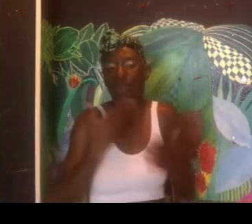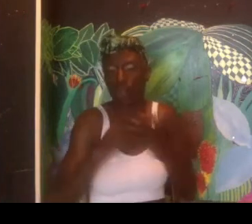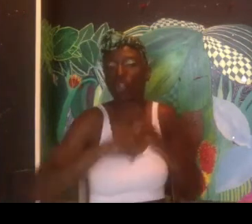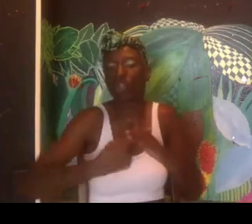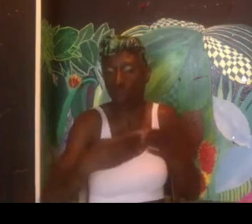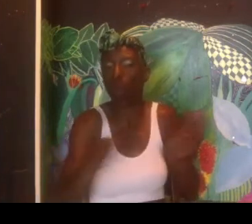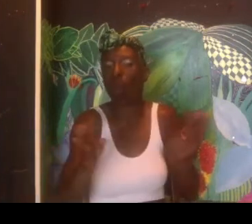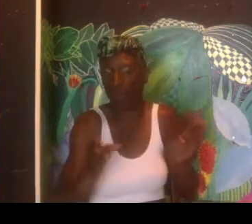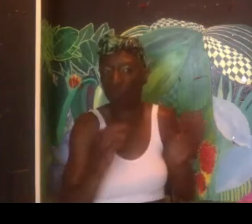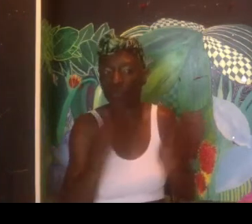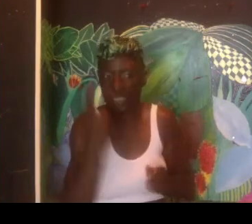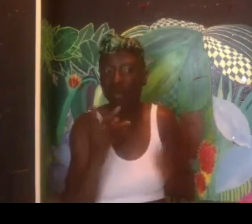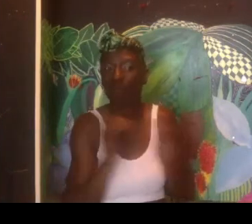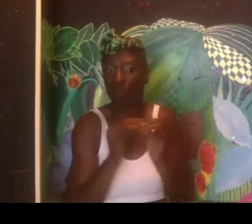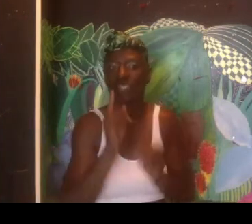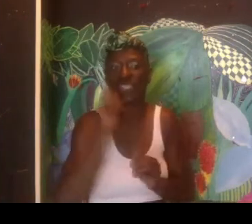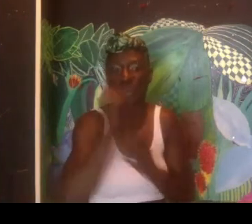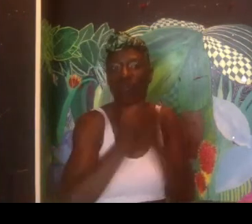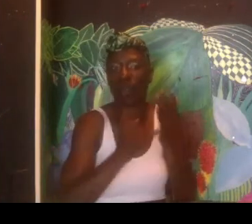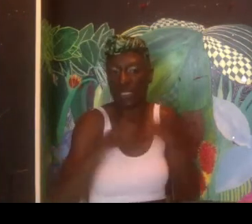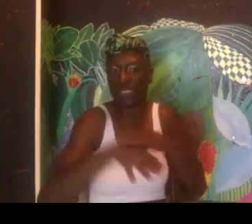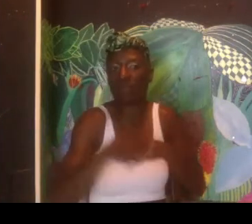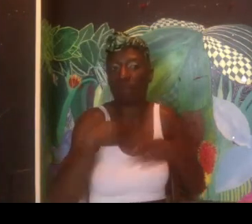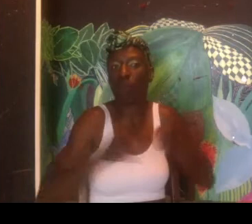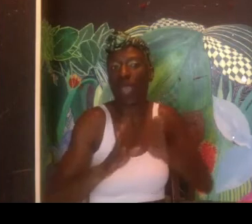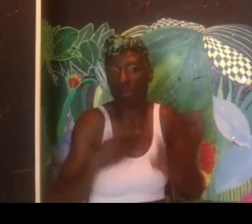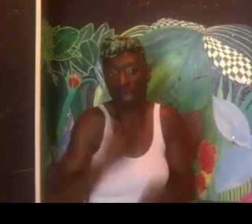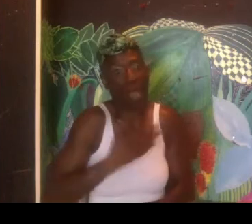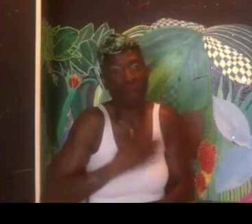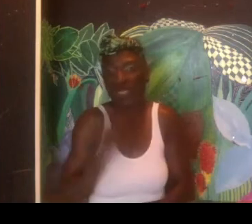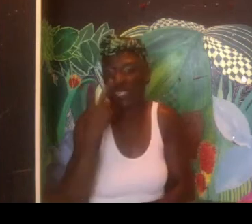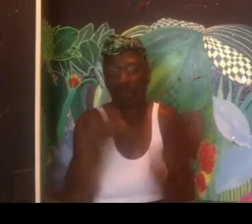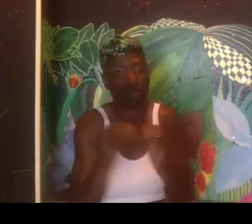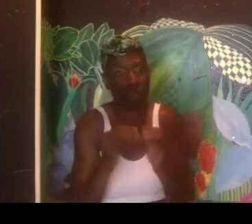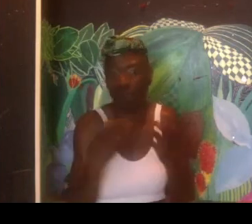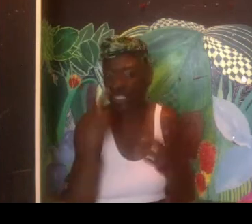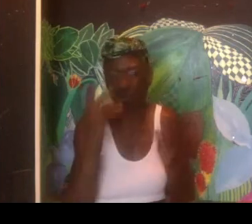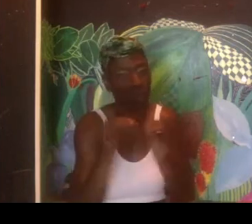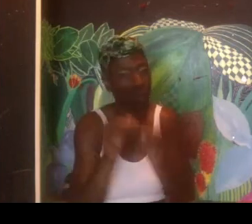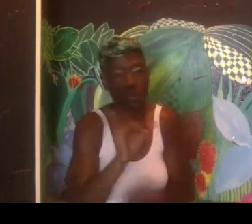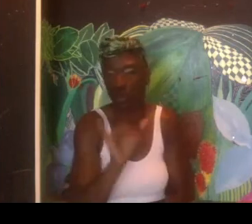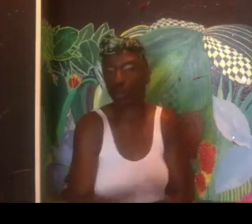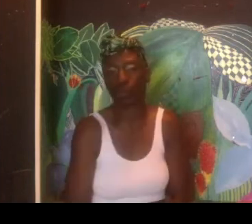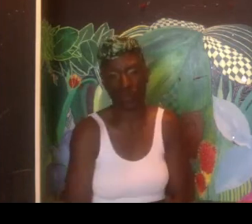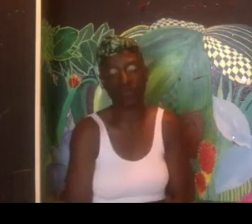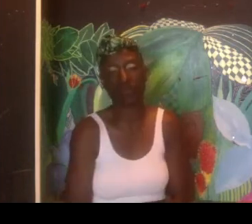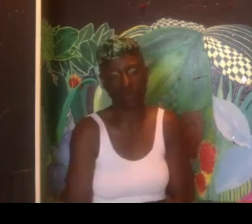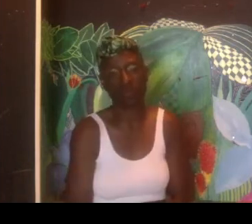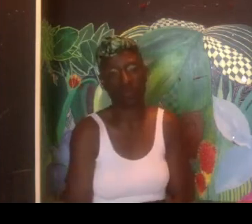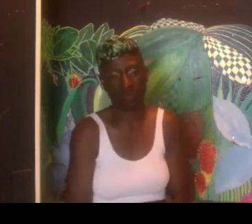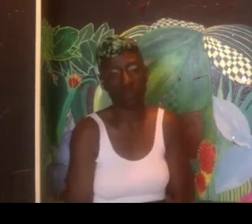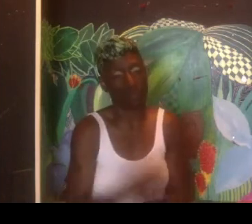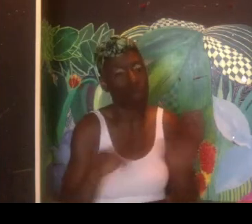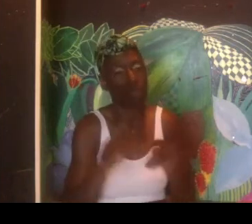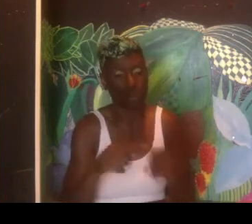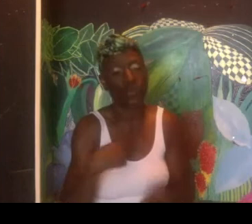quite a long time that those organizations have been around. And have not recognized artists of color. But I'm happy to be the first